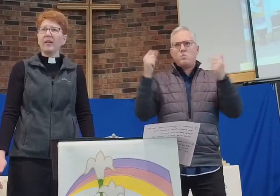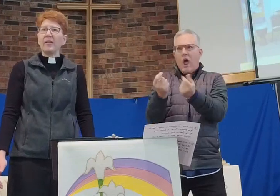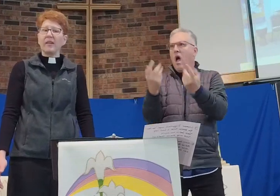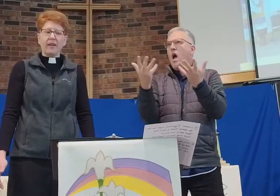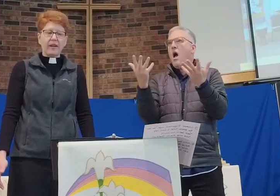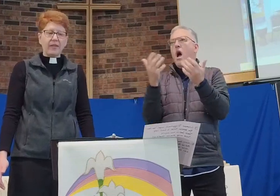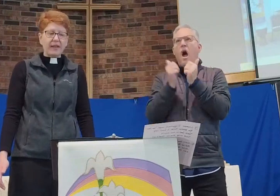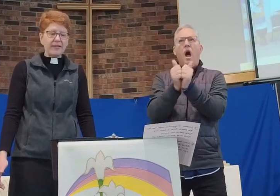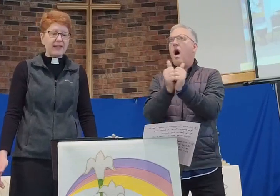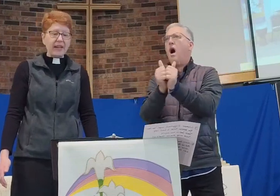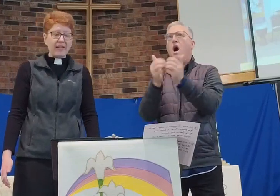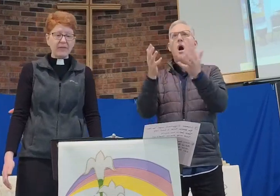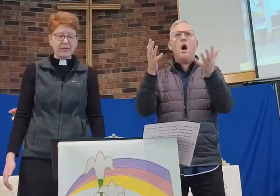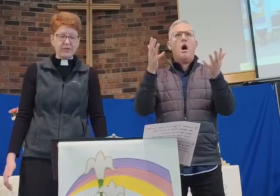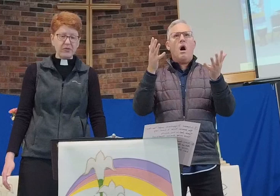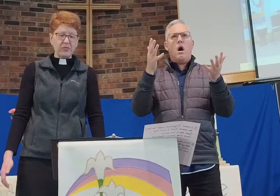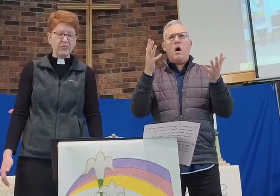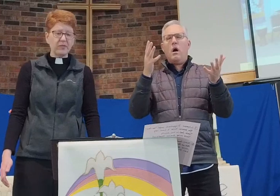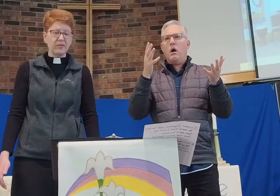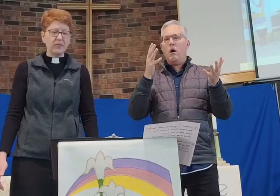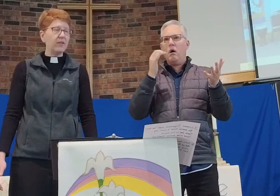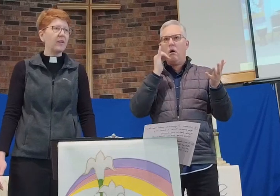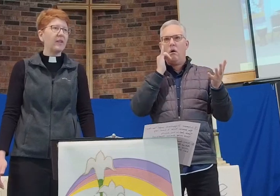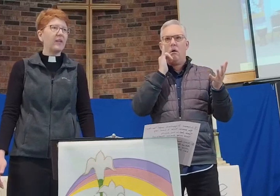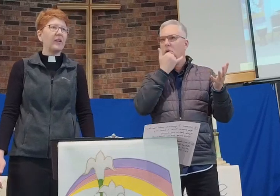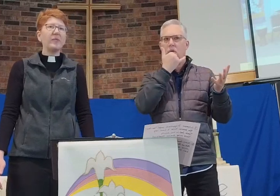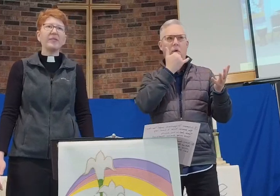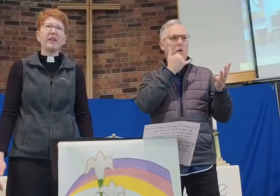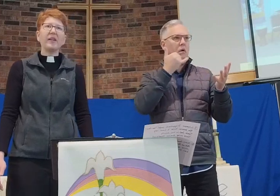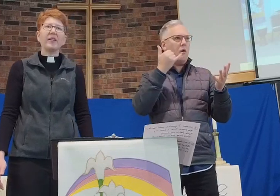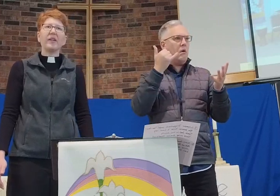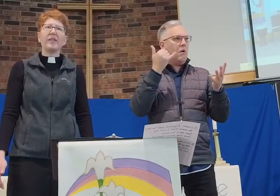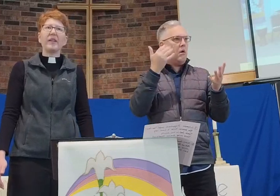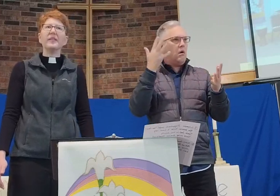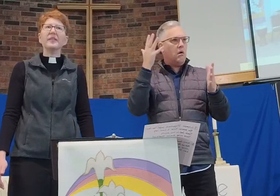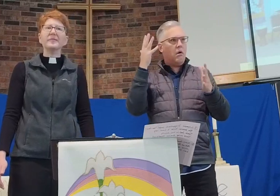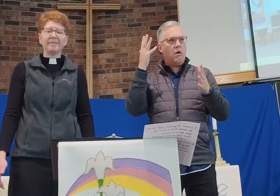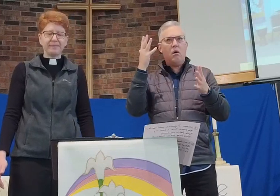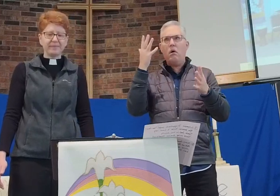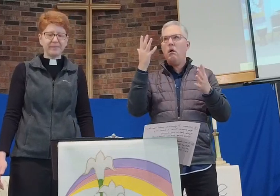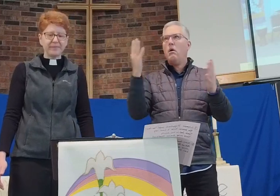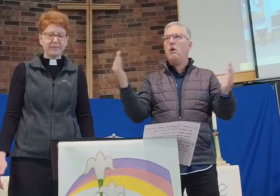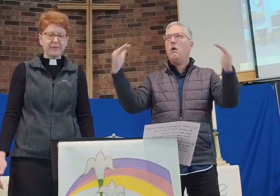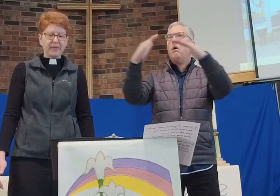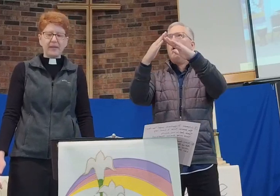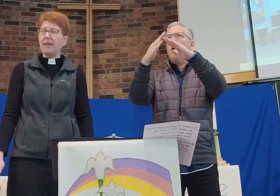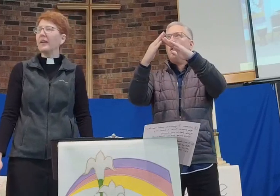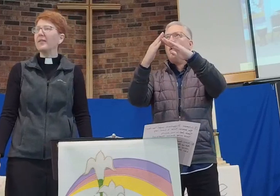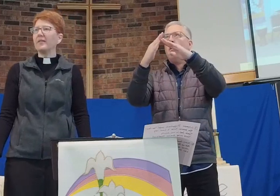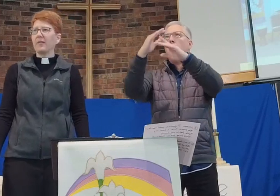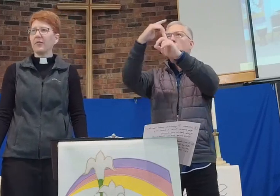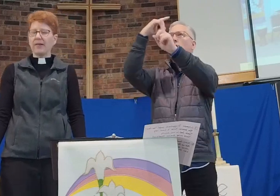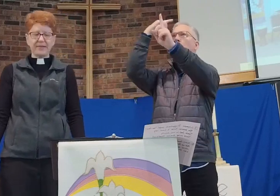And the next thing any of us knew, he was there on that hill, nailed to the cross.